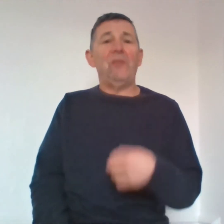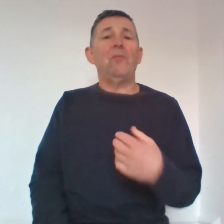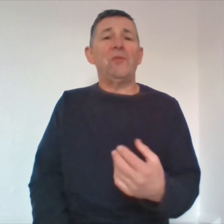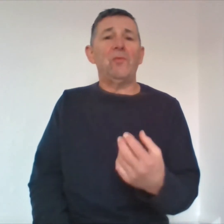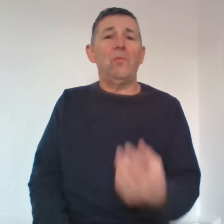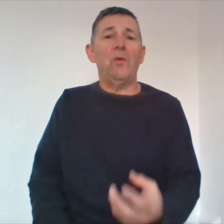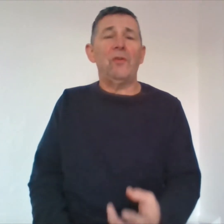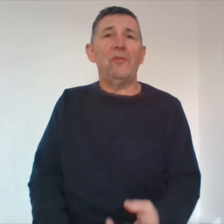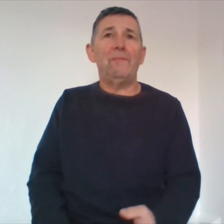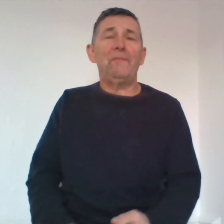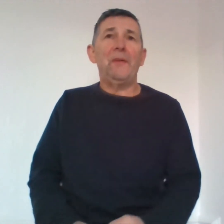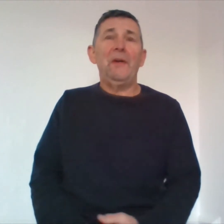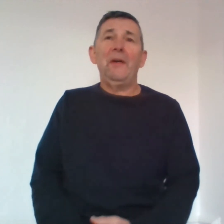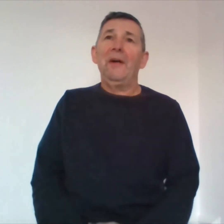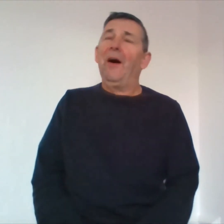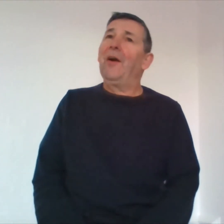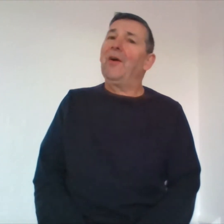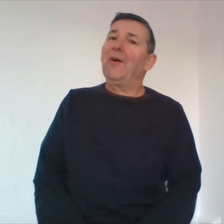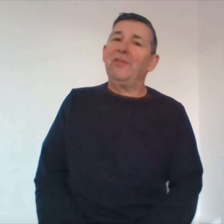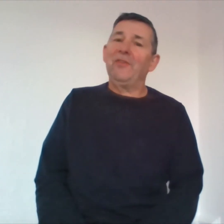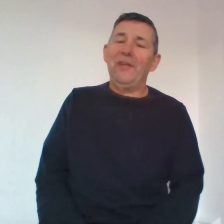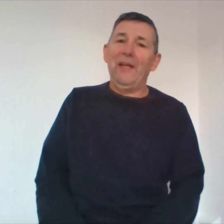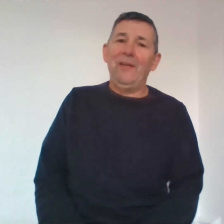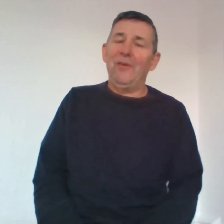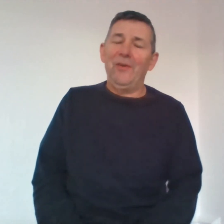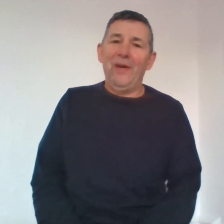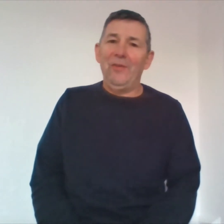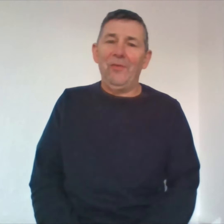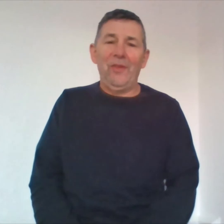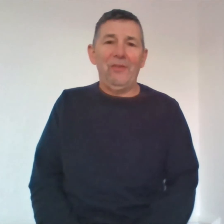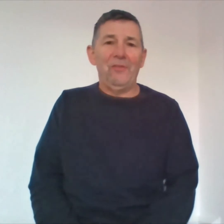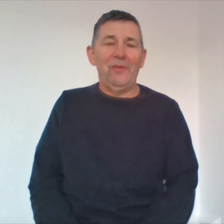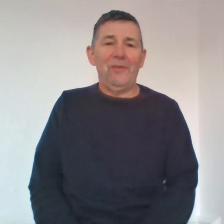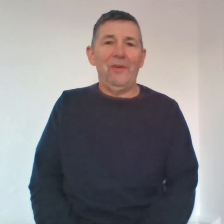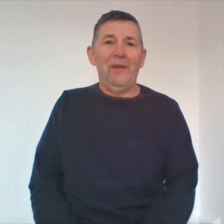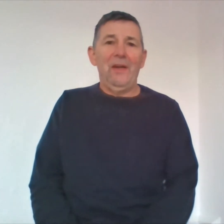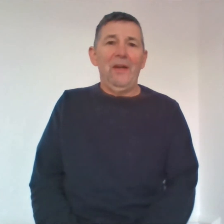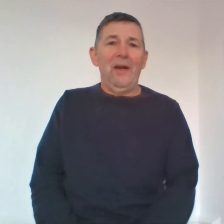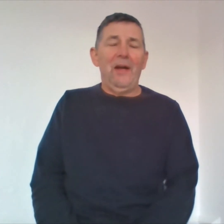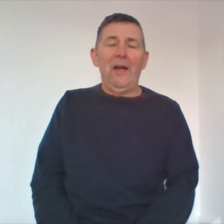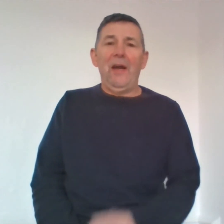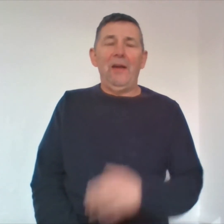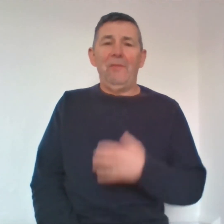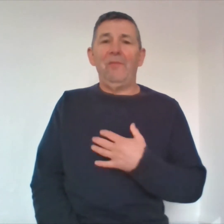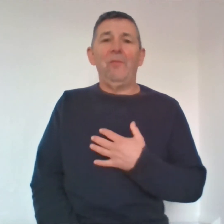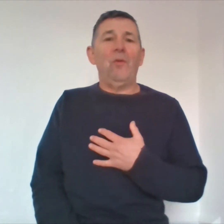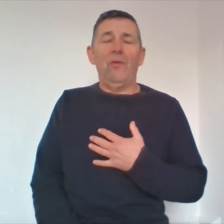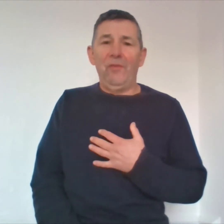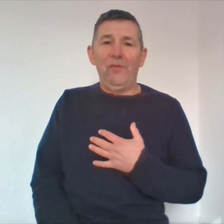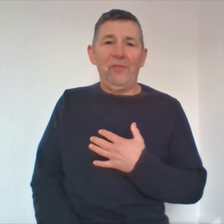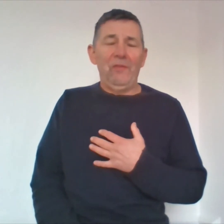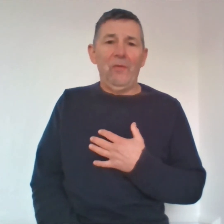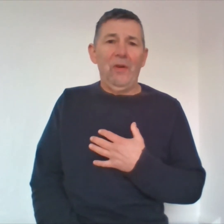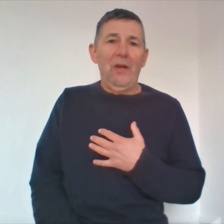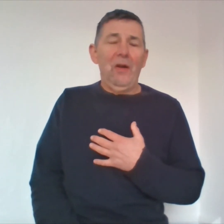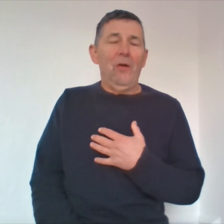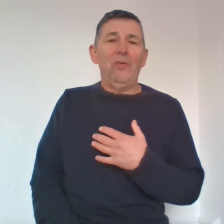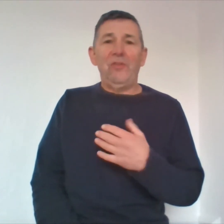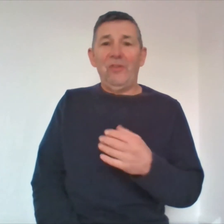so much rewards oh no she said i don't know i don't think so you know i i i have no confidence i know oh she says